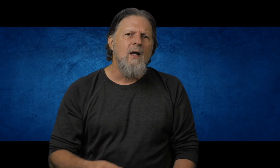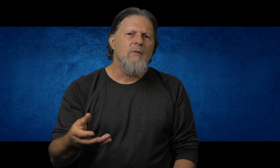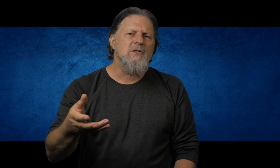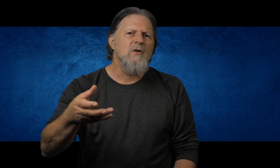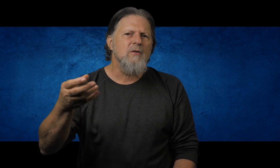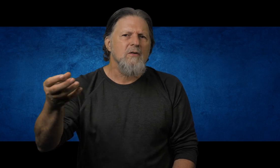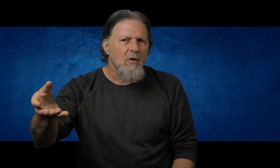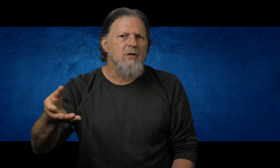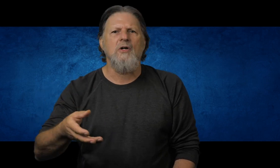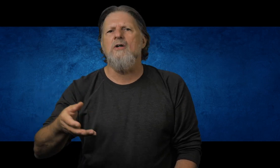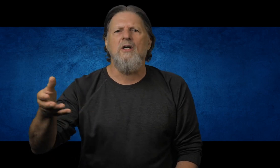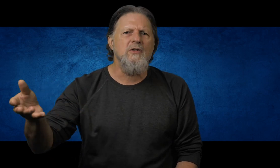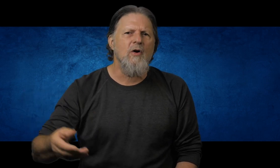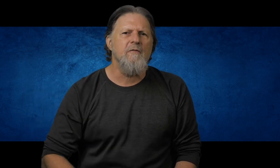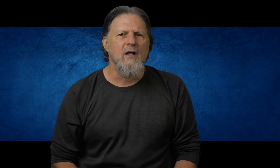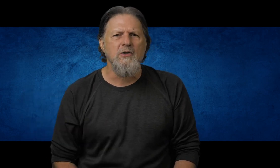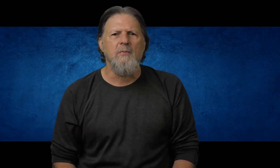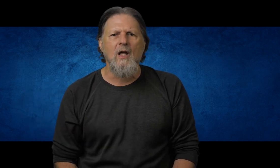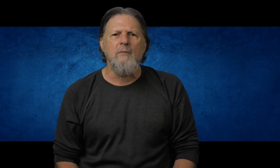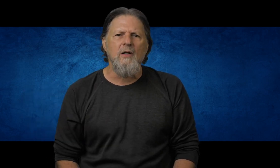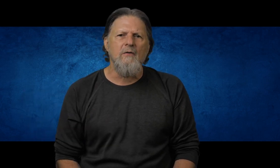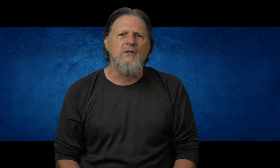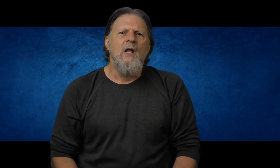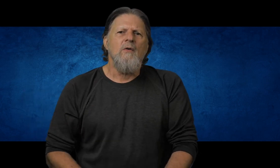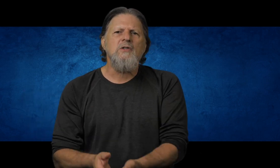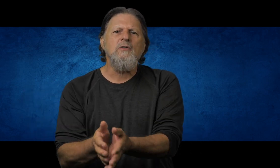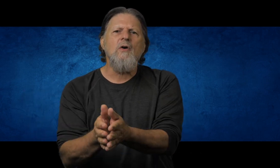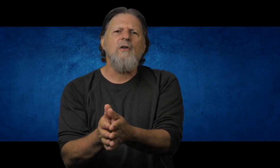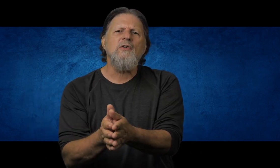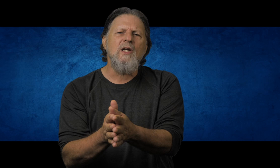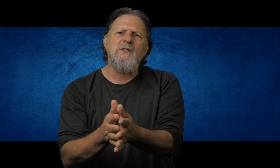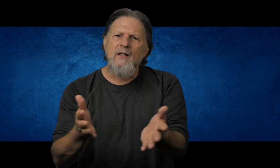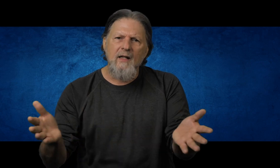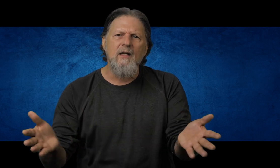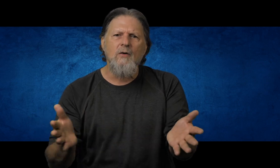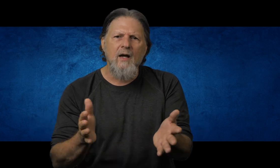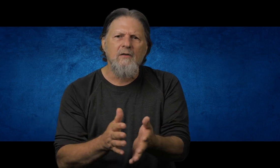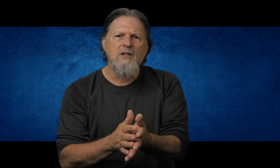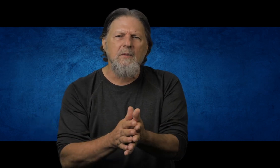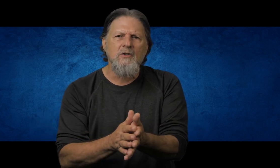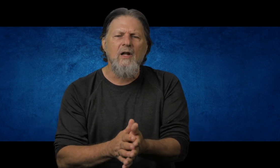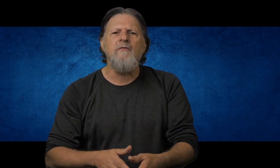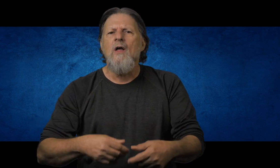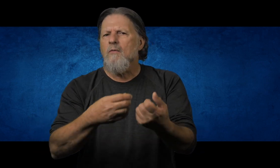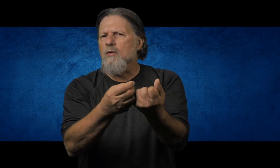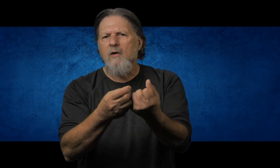We still go to church and enjoy fellowship with other believers. We still do all those things that lead to a healthy spiritual life, whether we